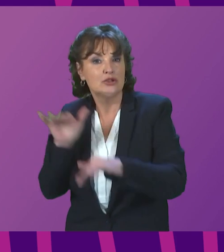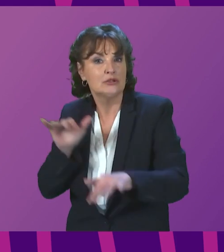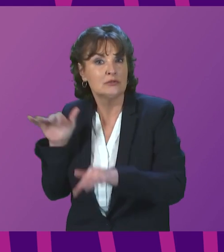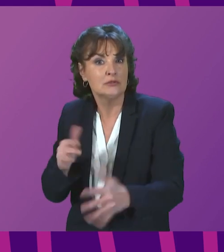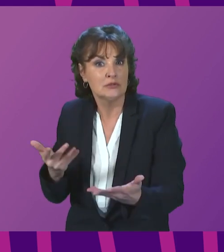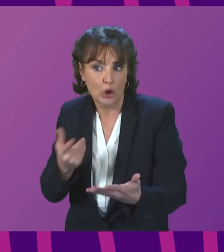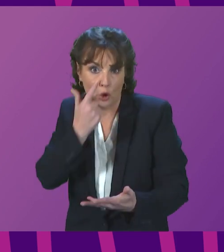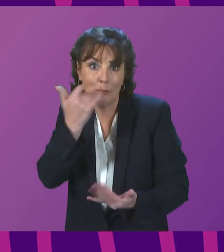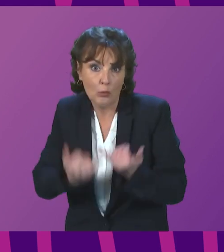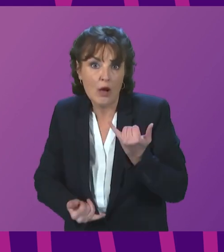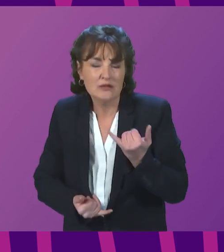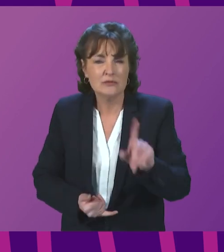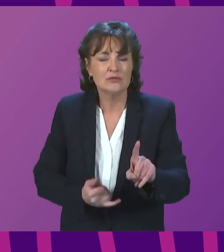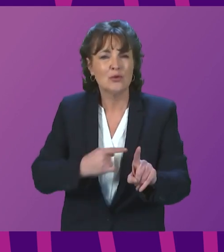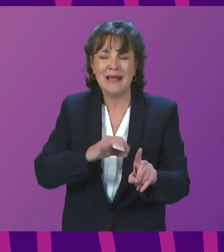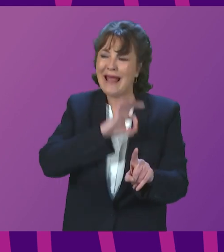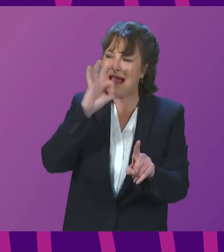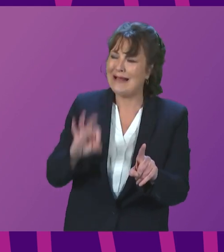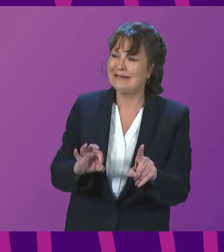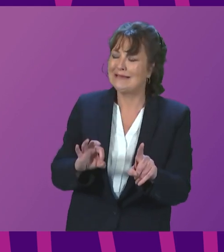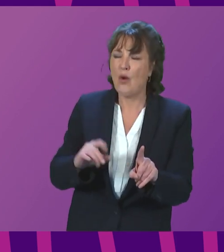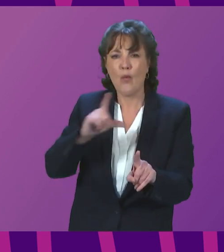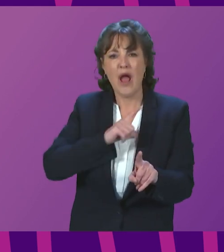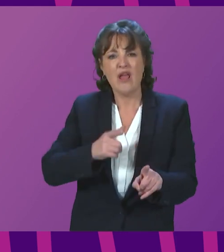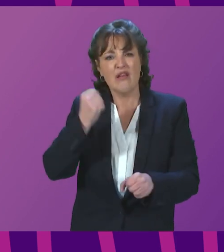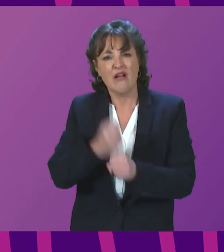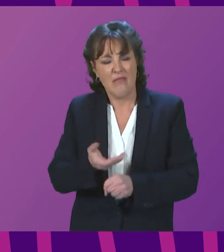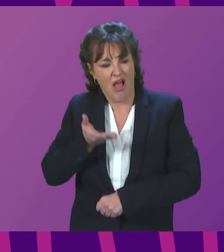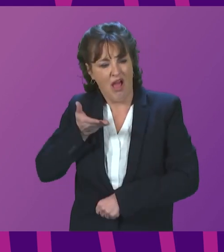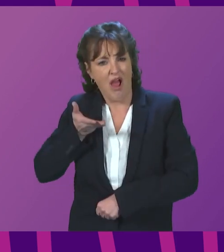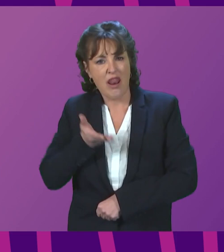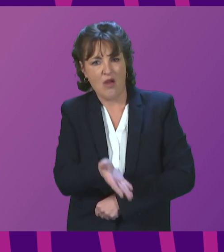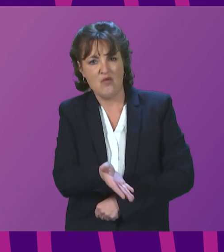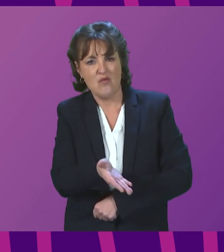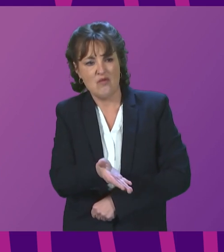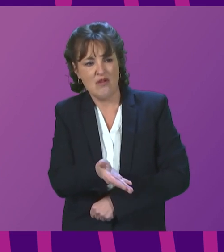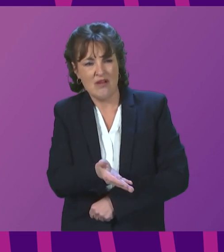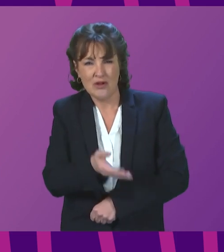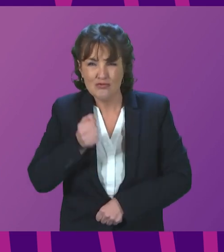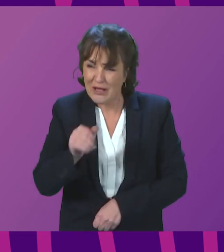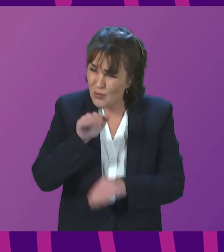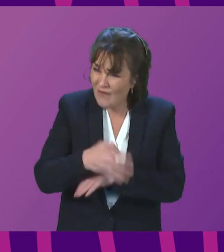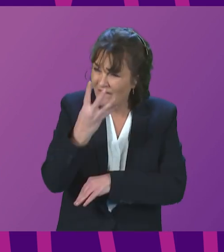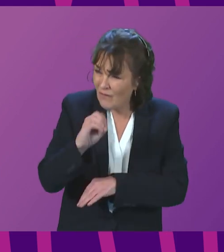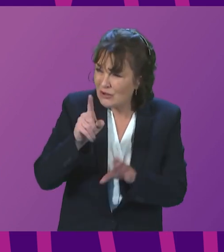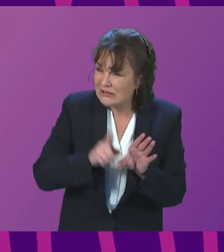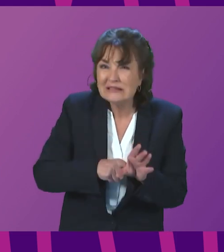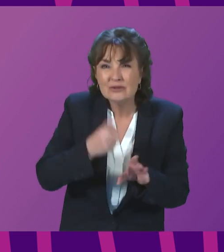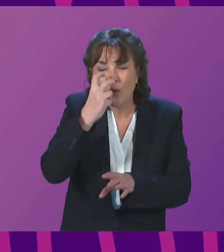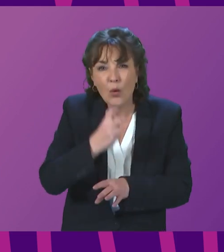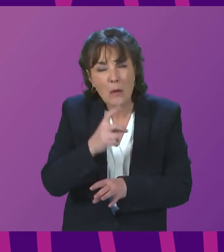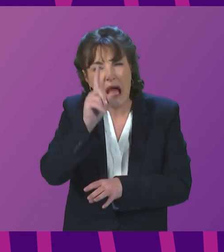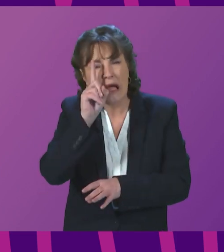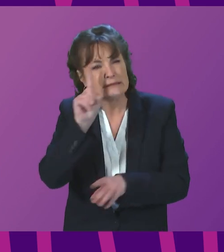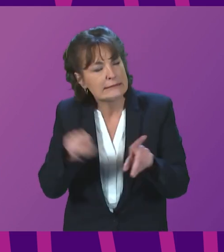the Government agree to run trains that were over 40 years old and didn't meet modern safety standards? And will you now listen to